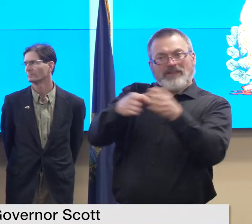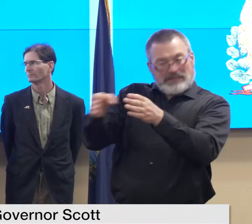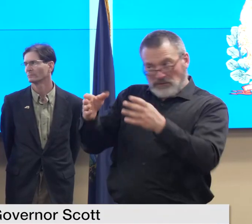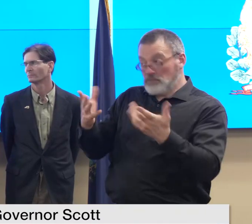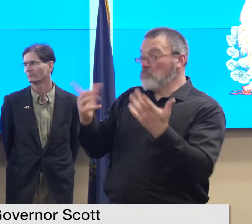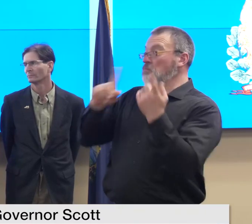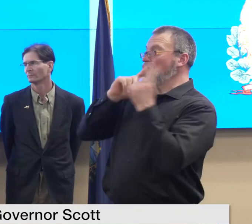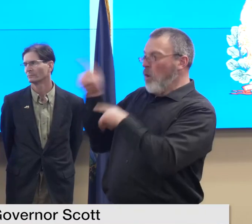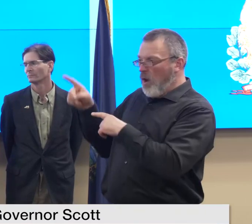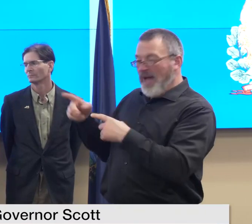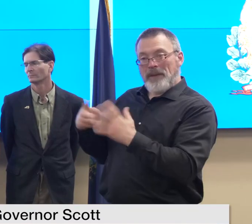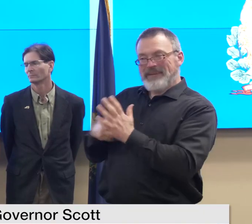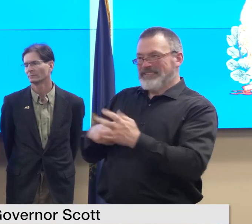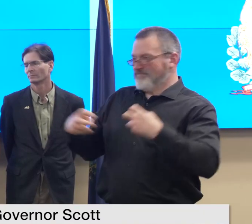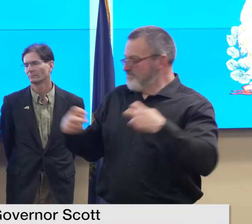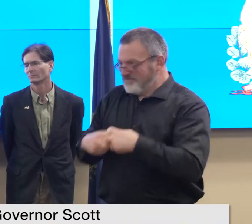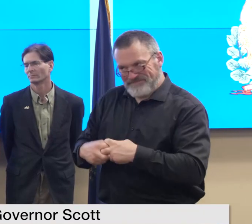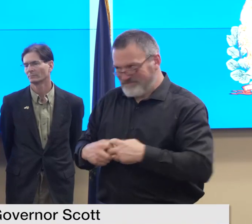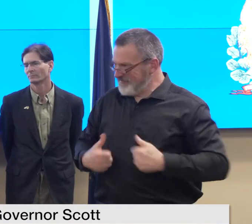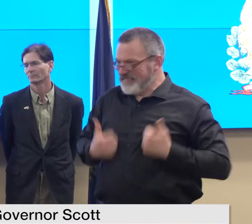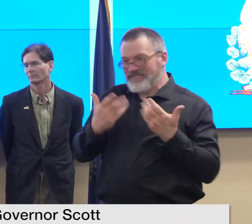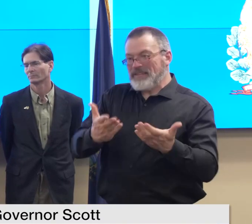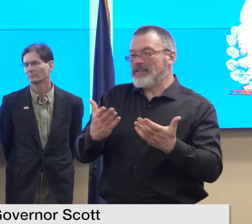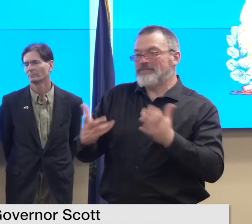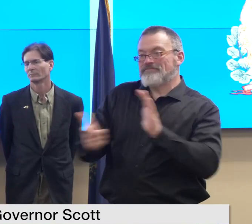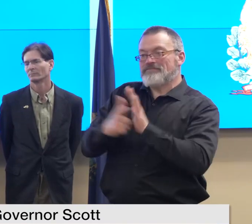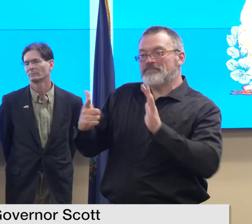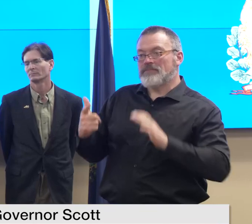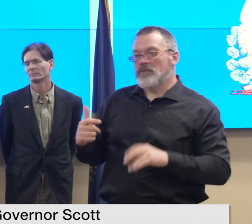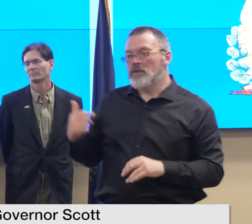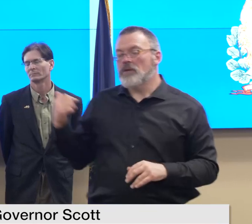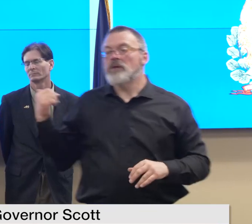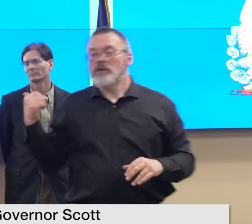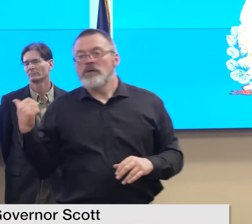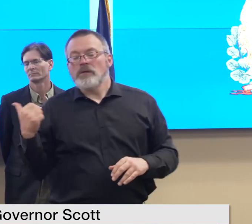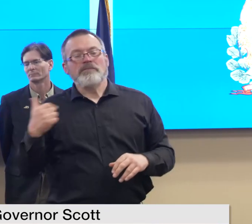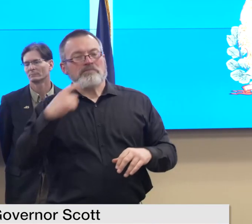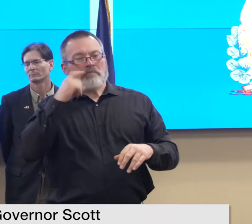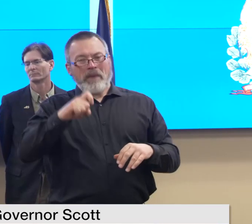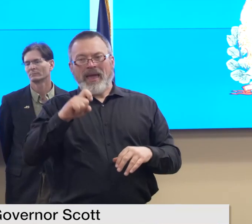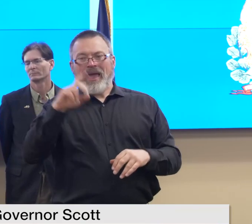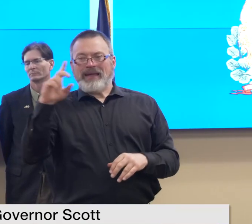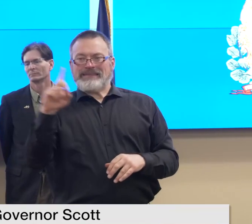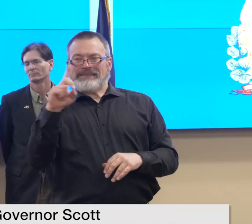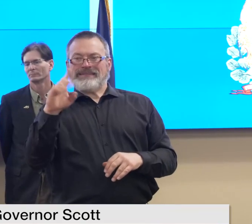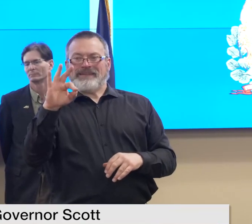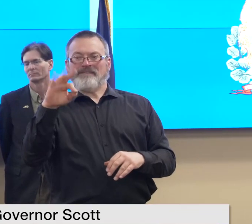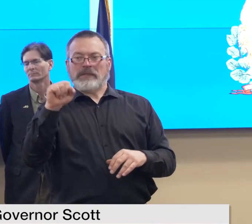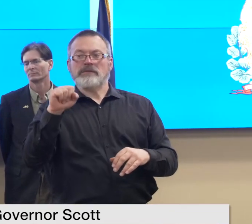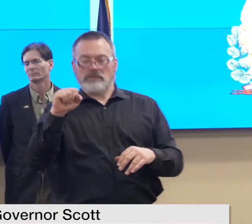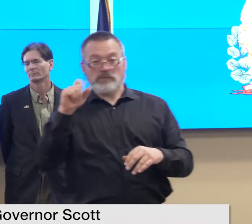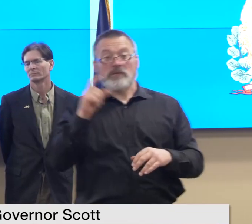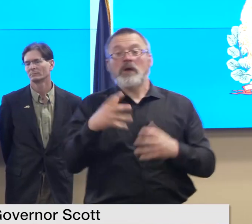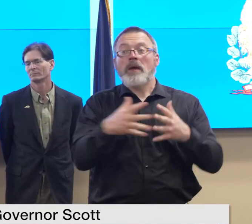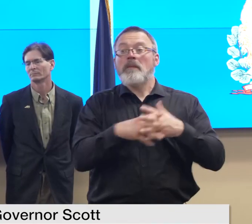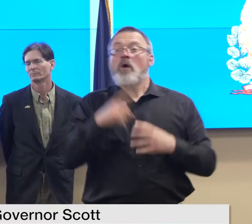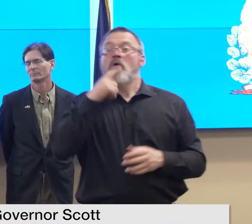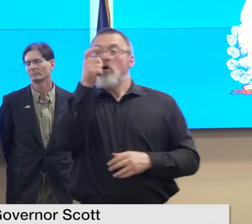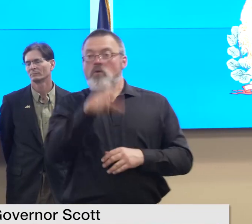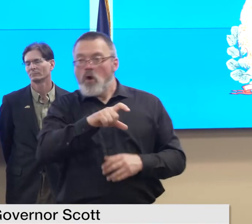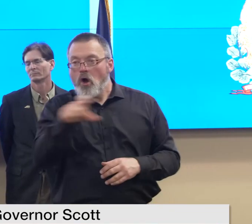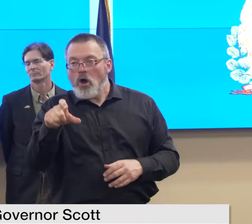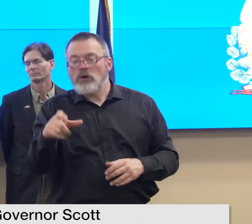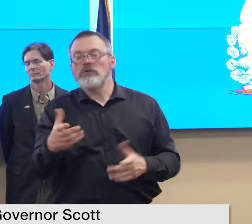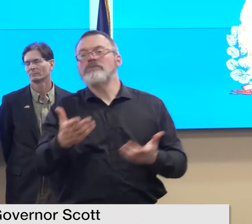updated yeah using dfs inspections american right cross did some assessments using 2-1-1 data and using our local